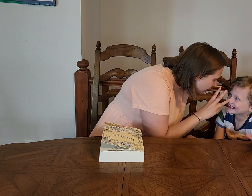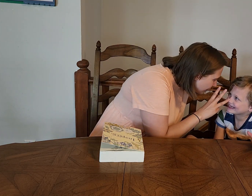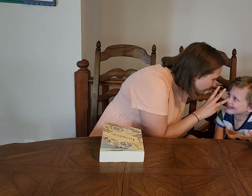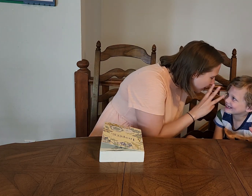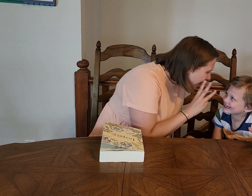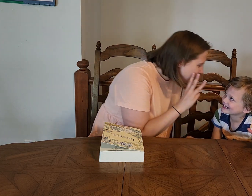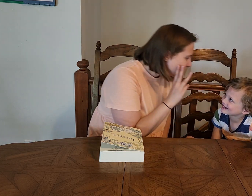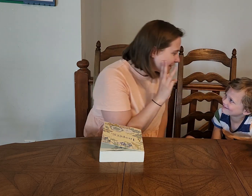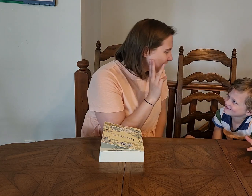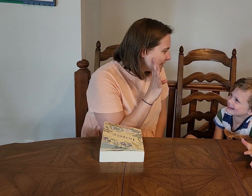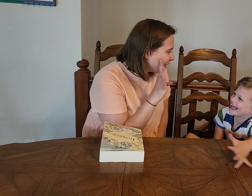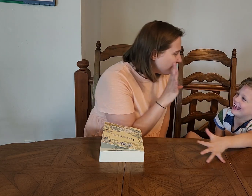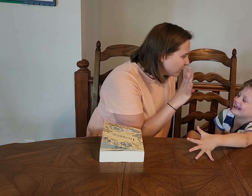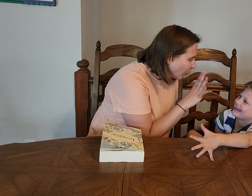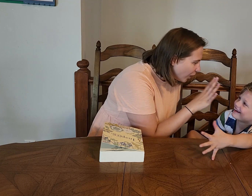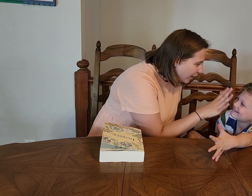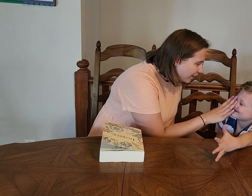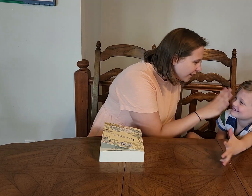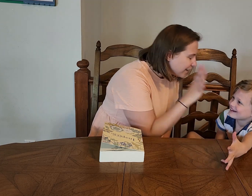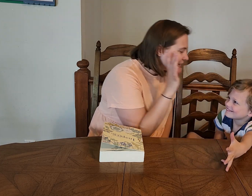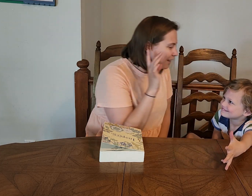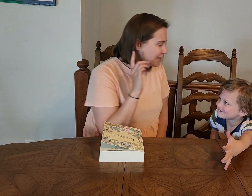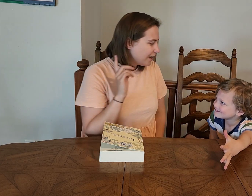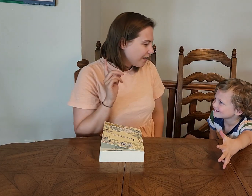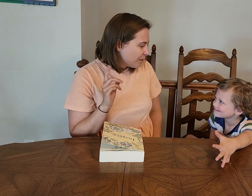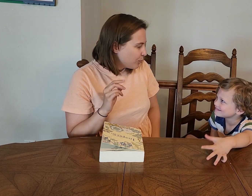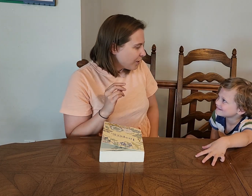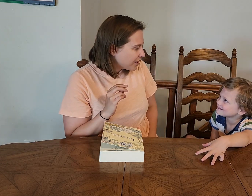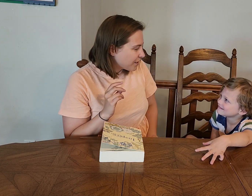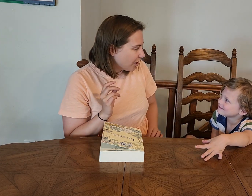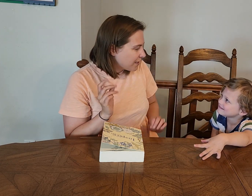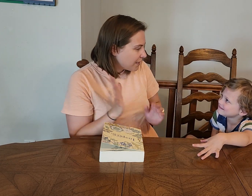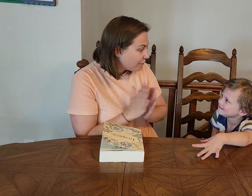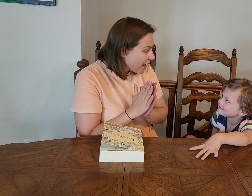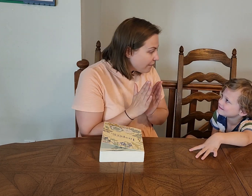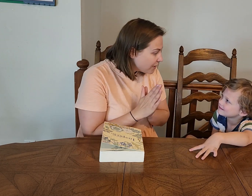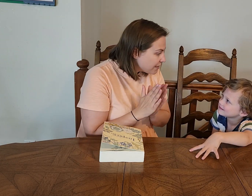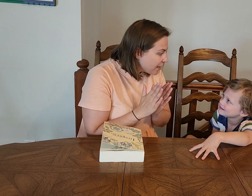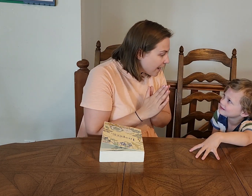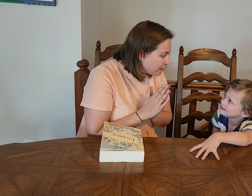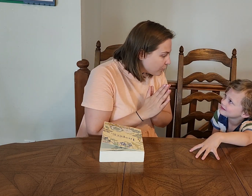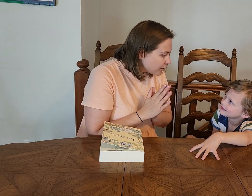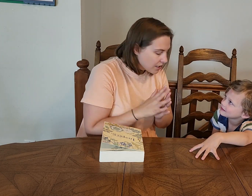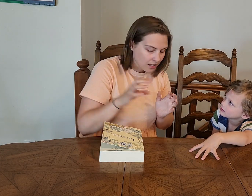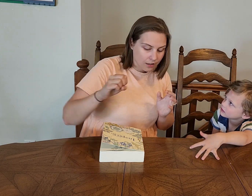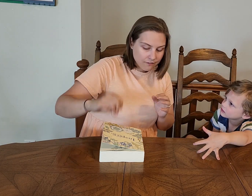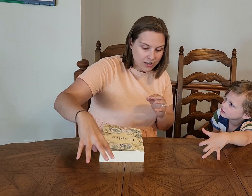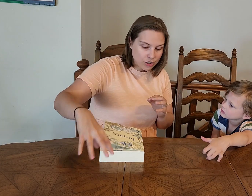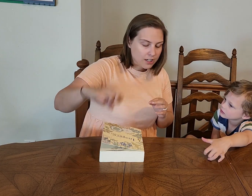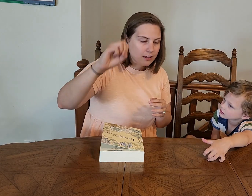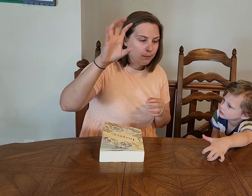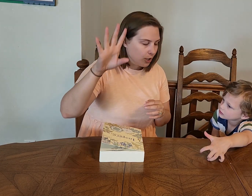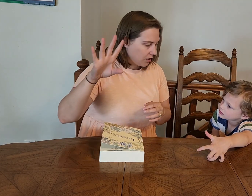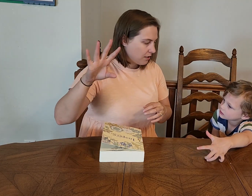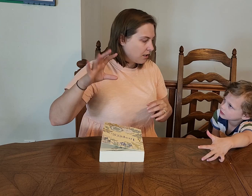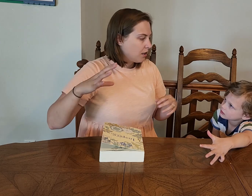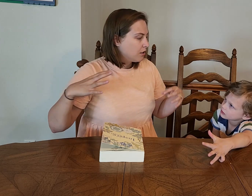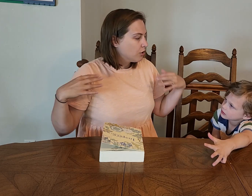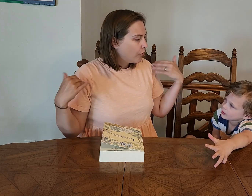The plants. Day four, the sun and the moon and the stars. And day five is the animals, the fish and the birds. So